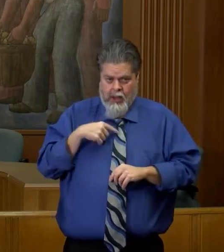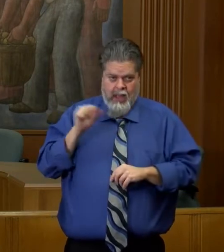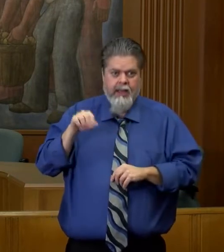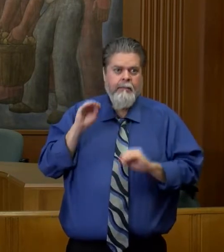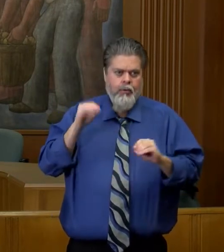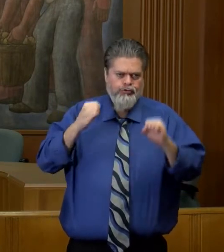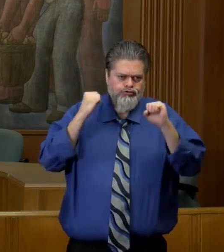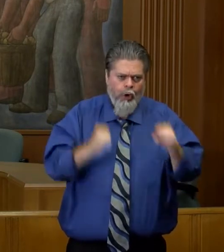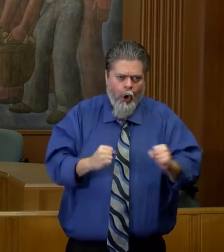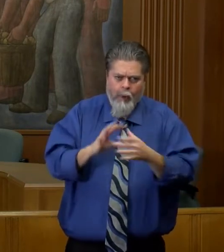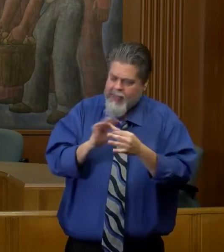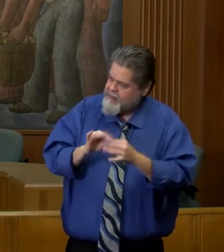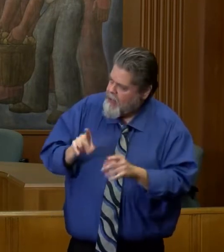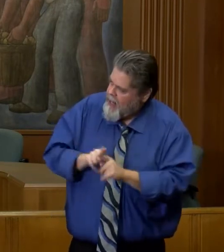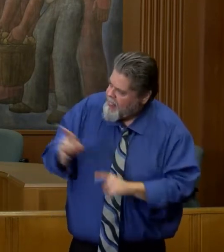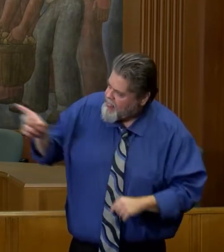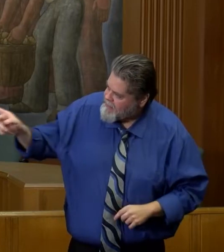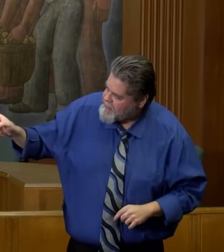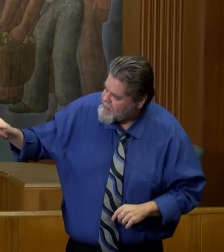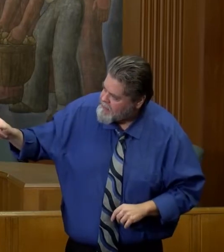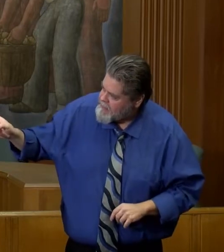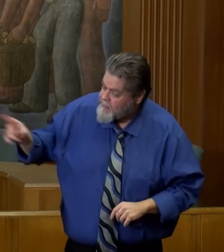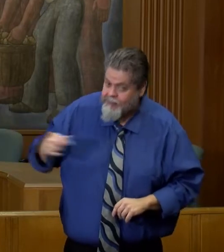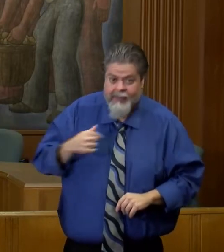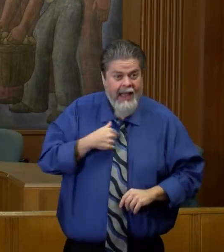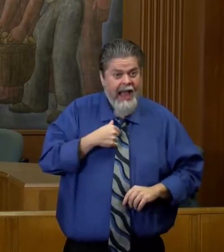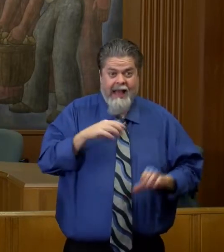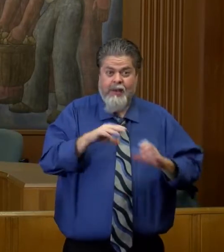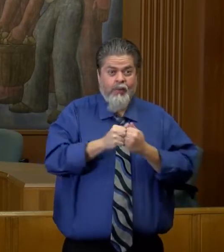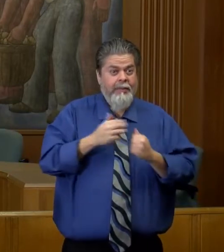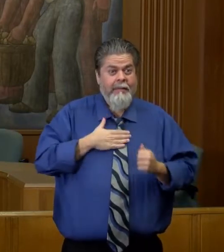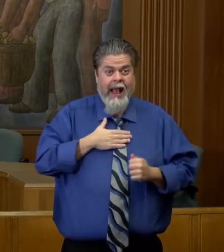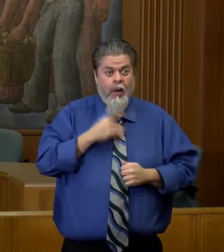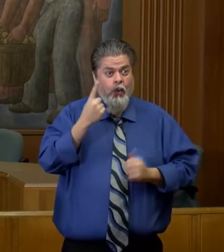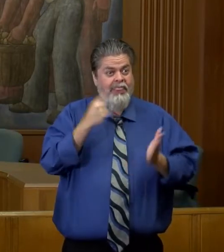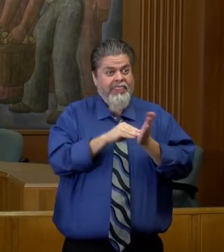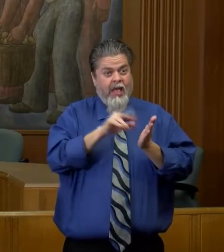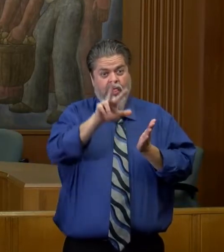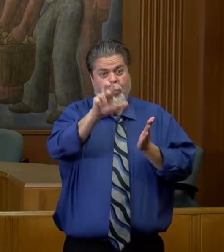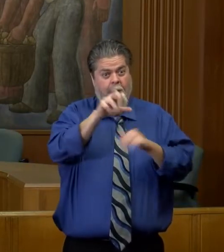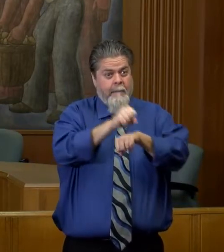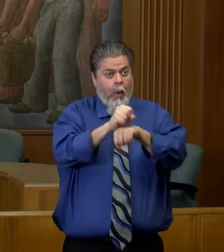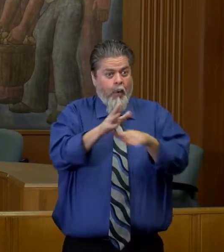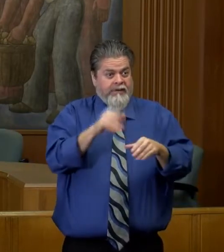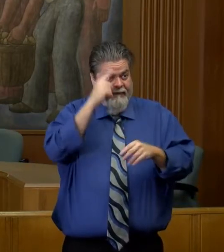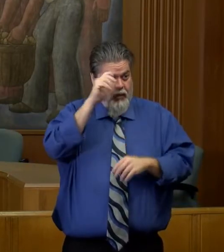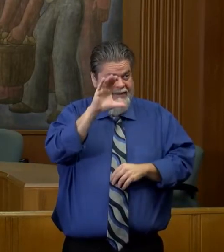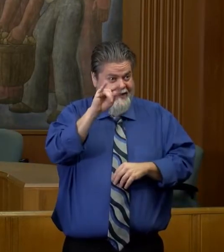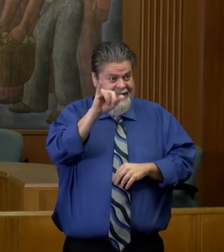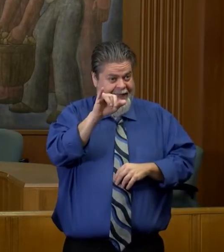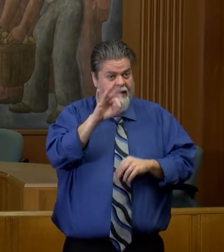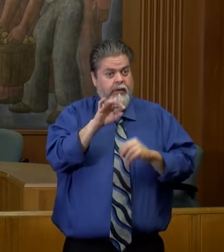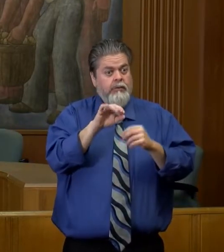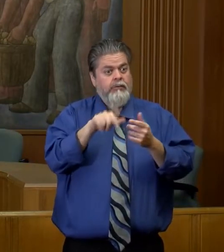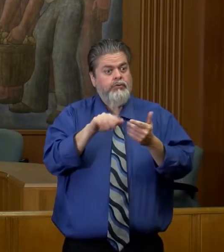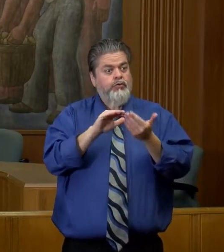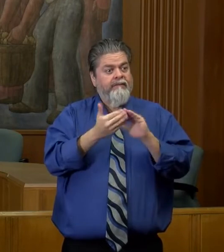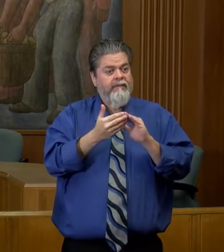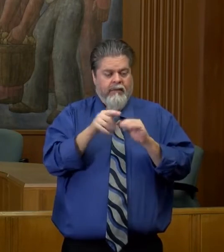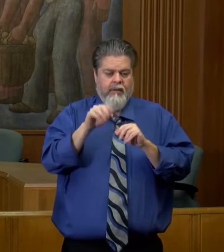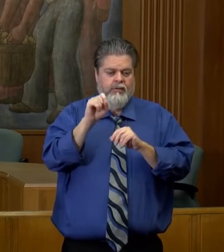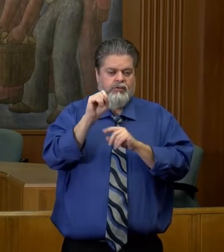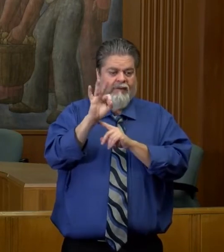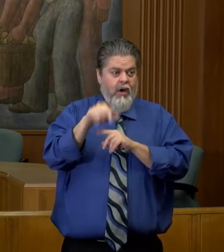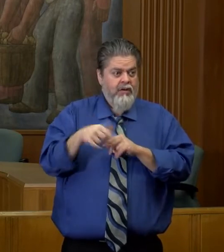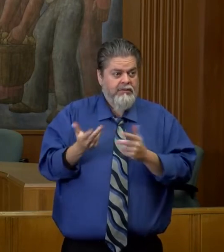out very strong messaging and model the way. I've done it with my 1,300 employees, I think it's important enough that I'm doing it with my staff